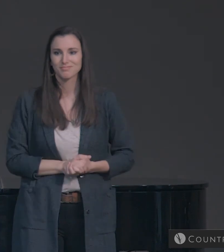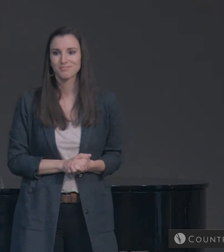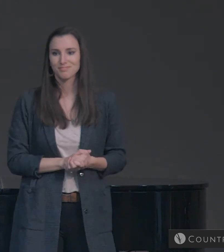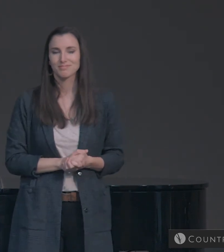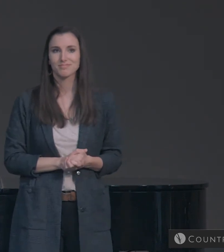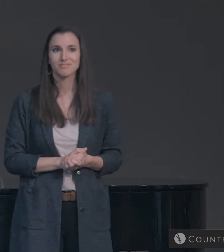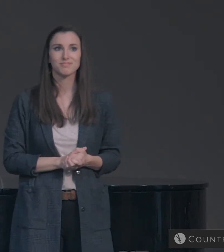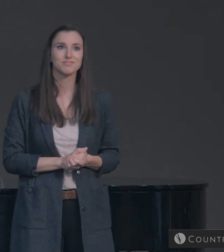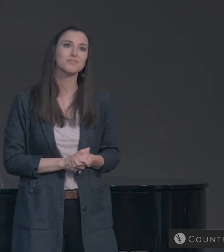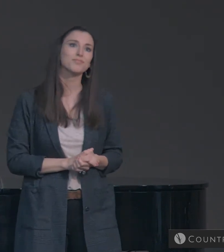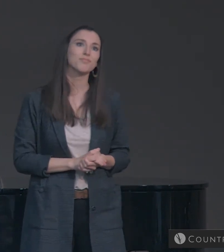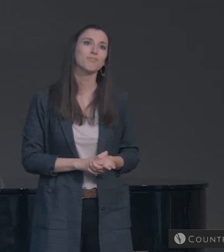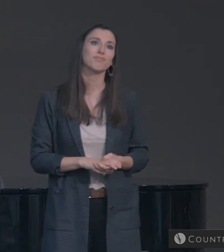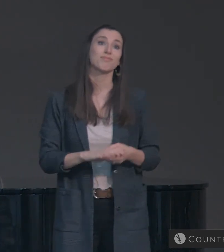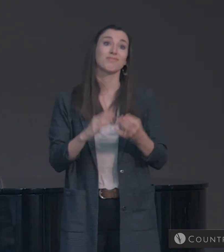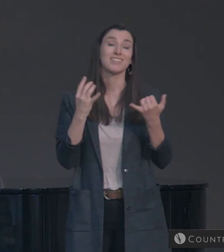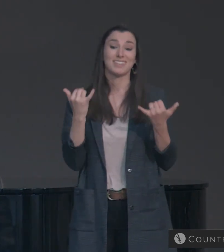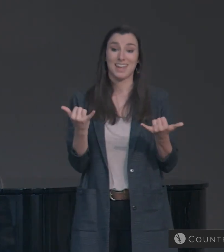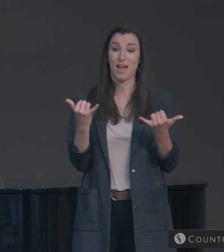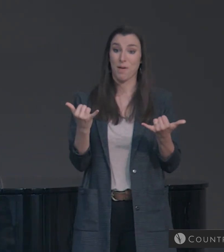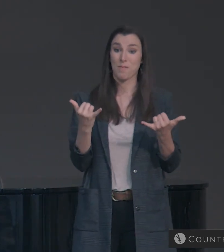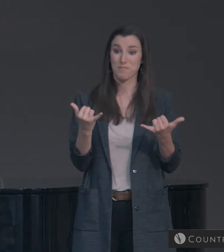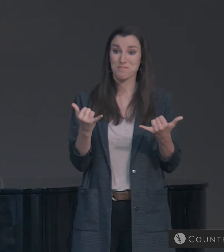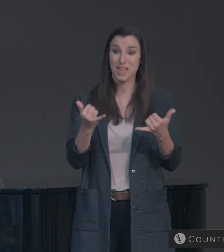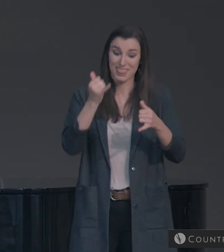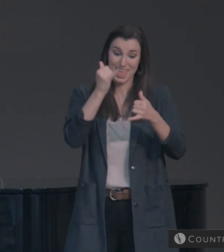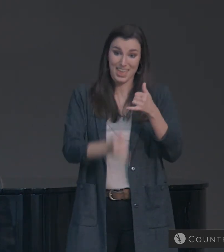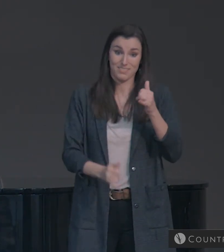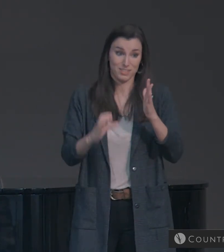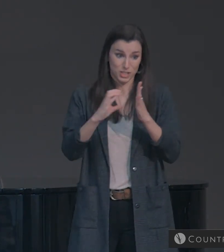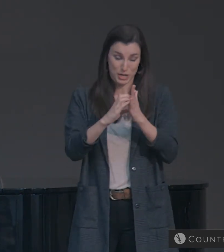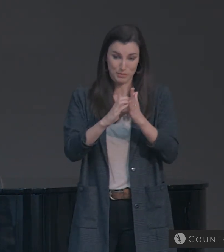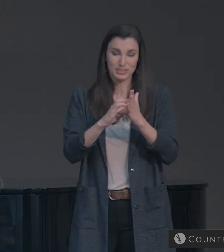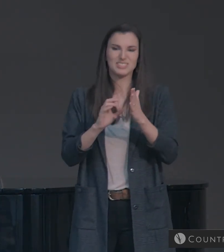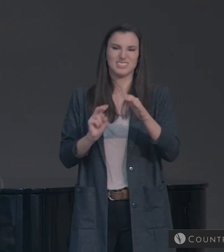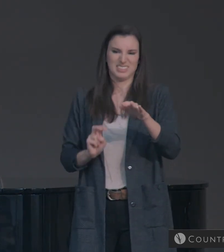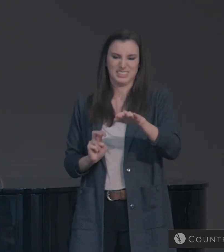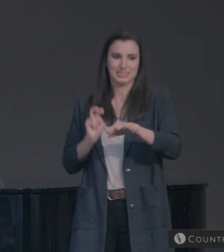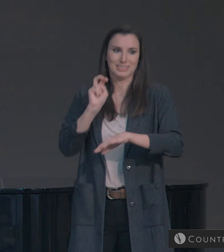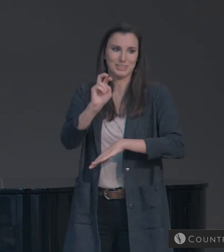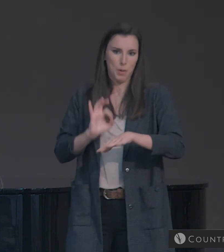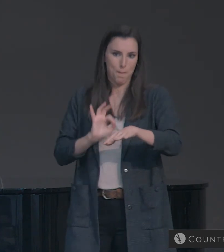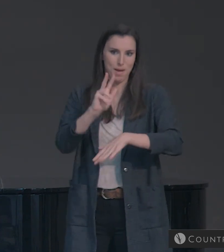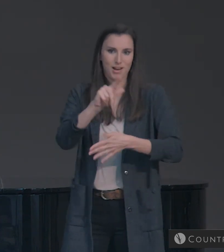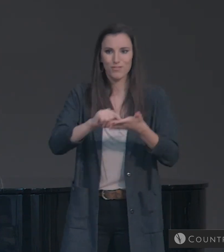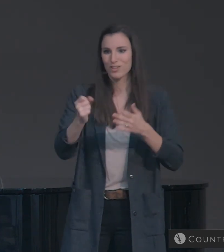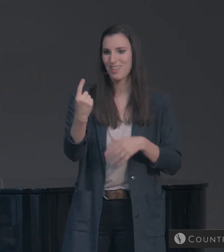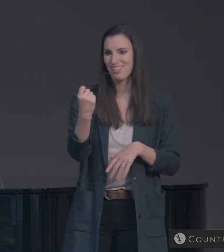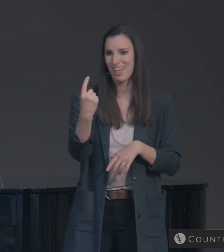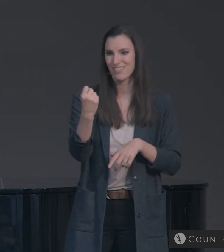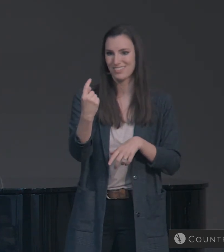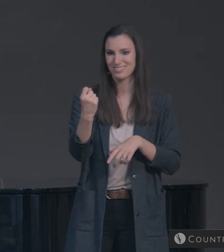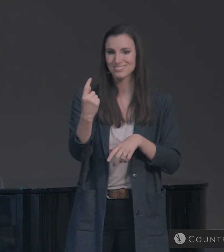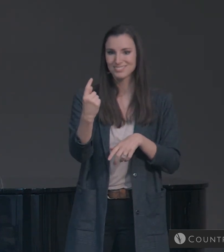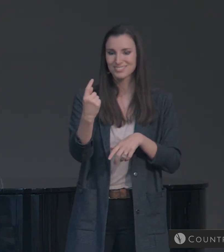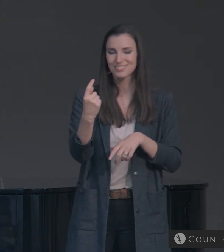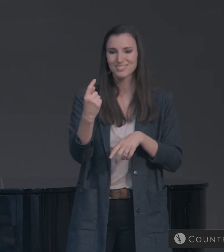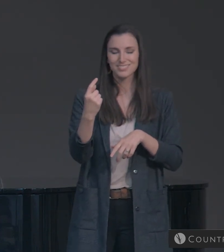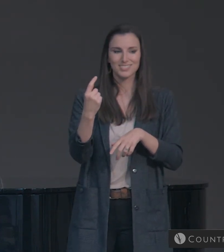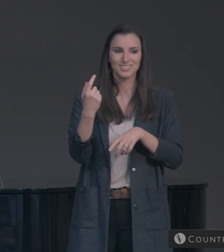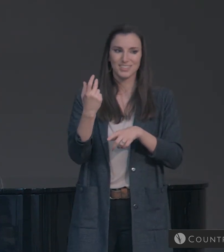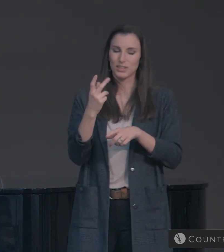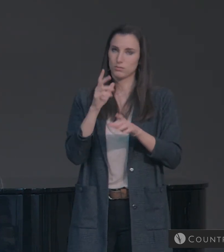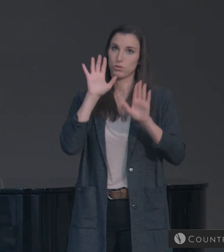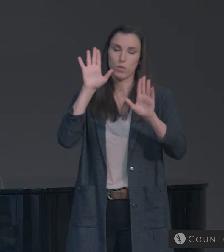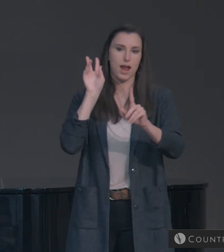And now, we've reached the end of this section. I want to take you back to verse 11. Because the implications of this text are great